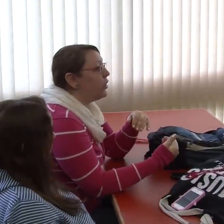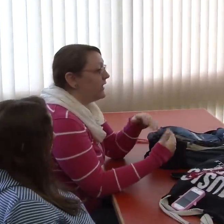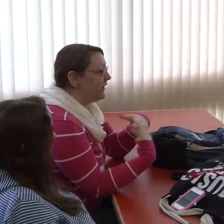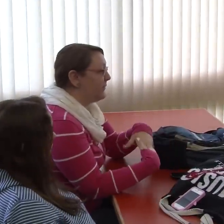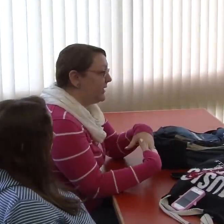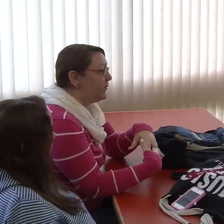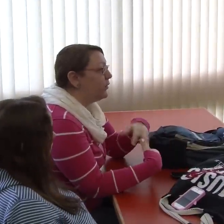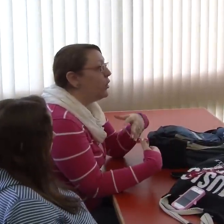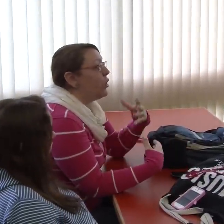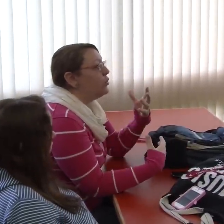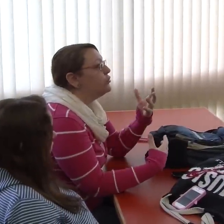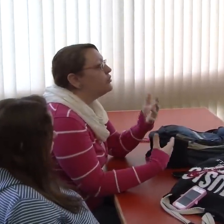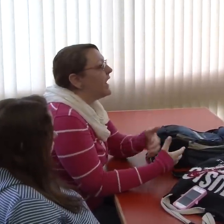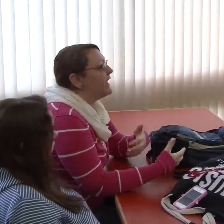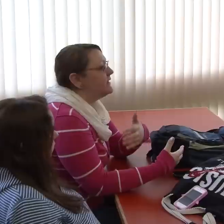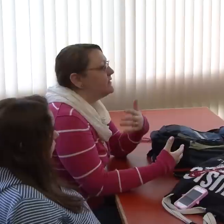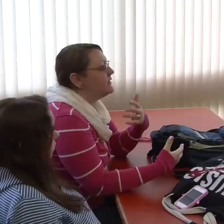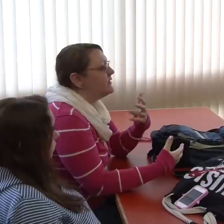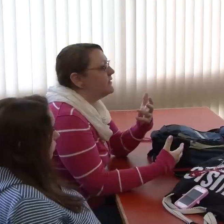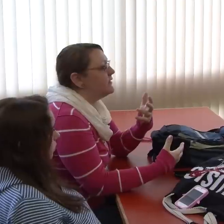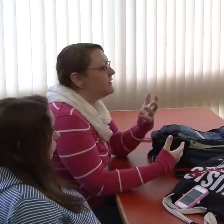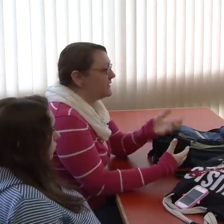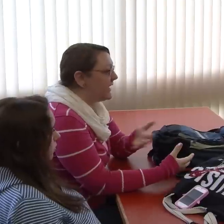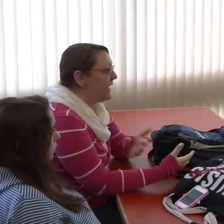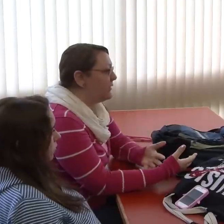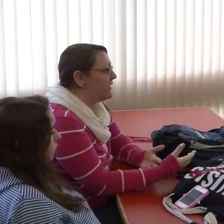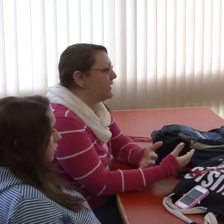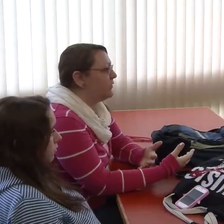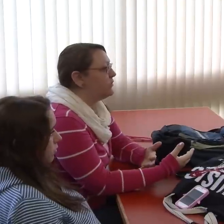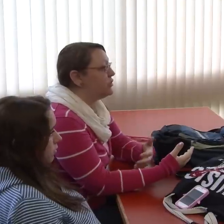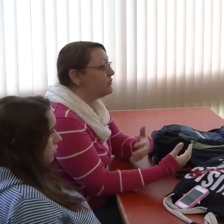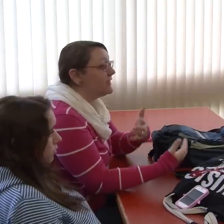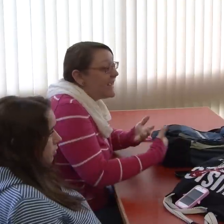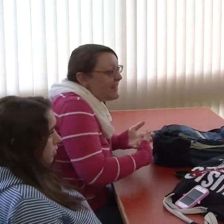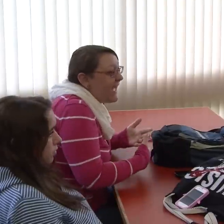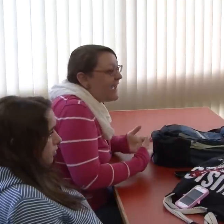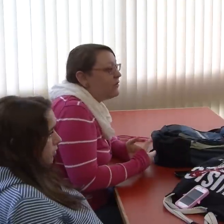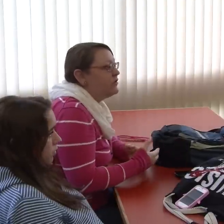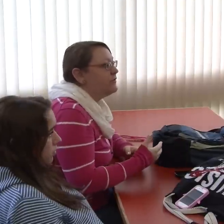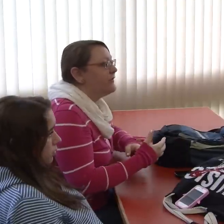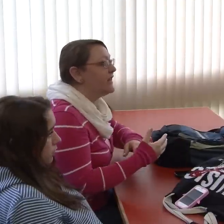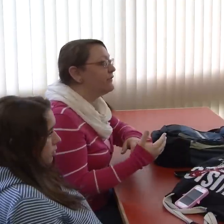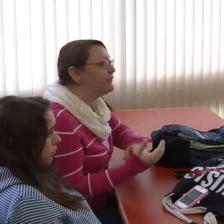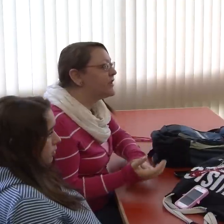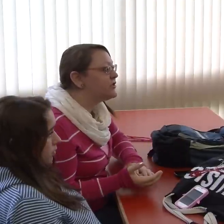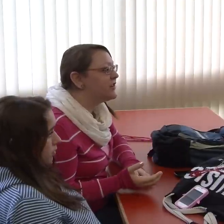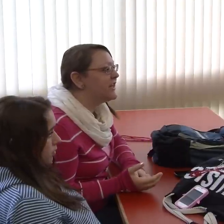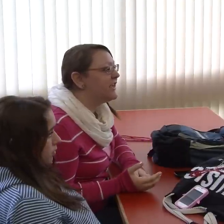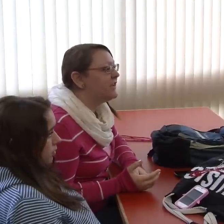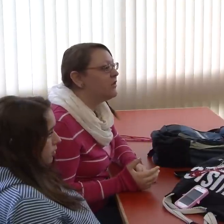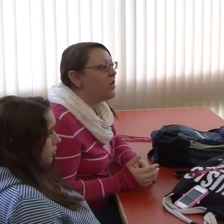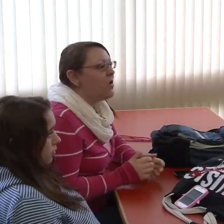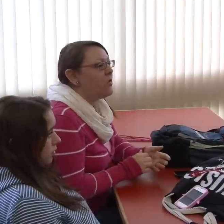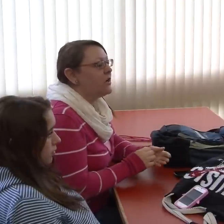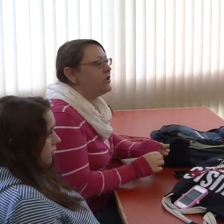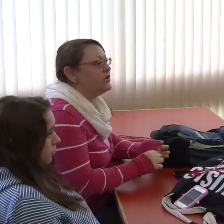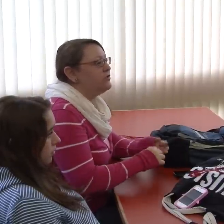hearing people, who try to sign with you. Do you like that, or do you find it frustrating? Or do you